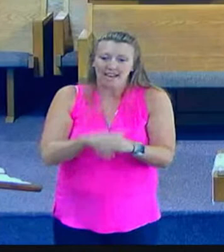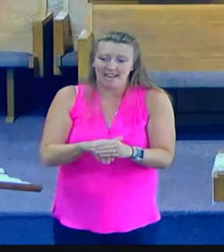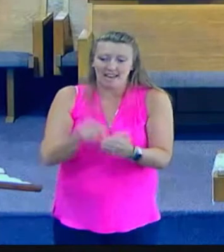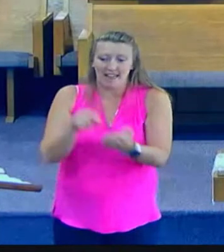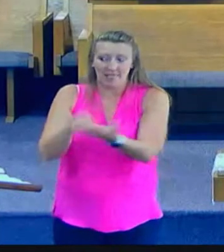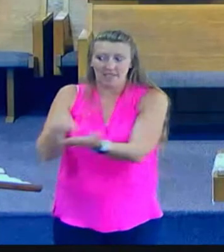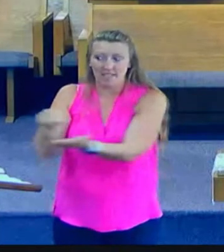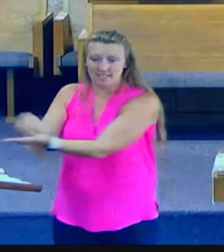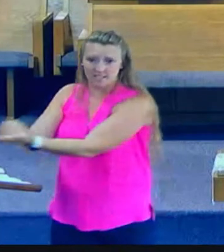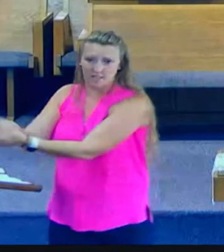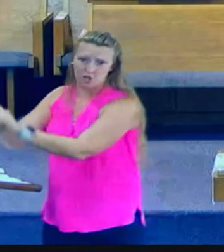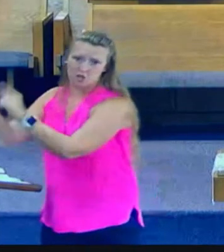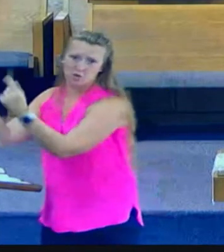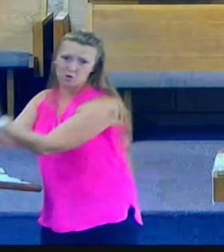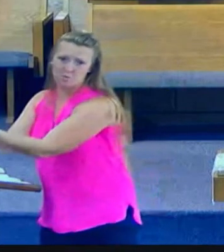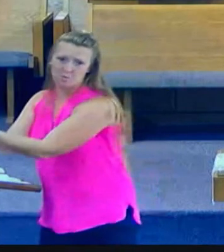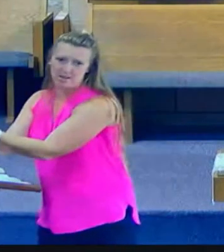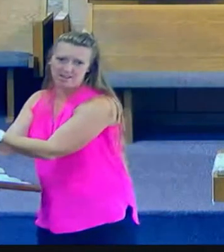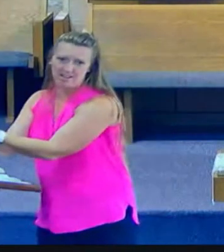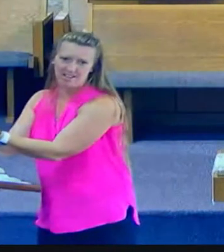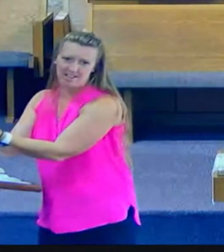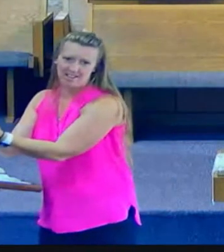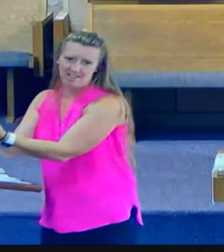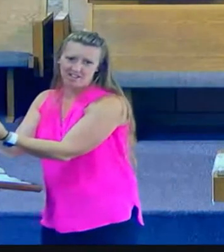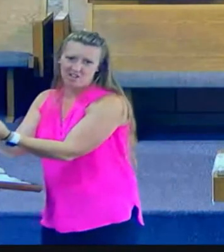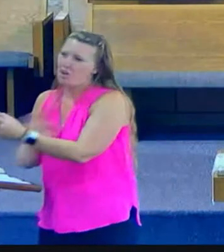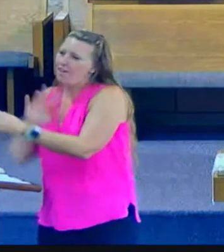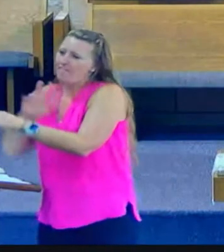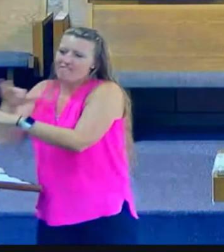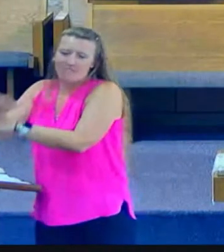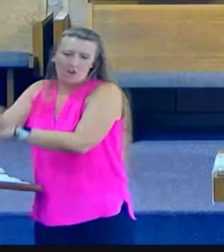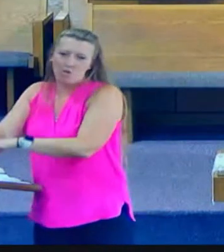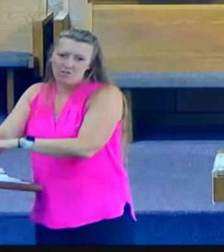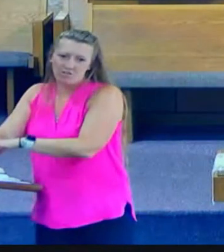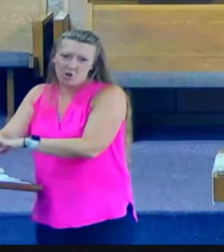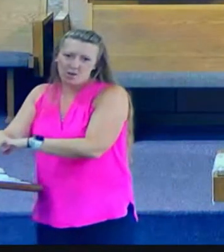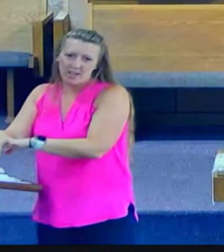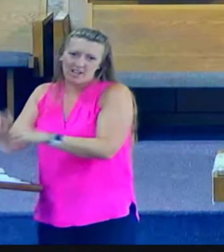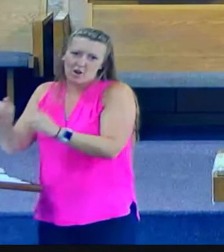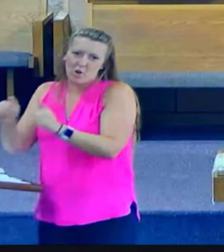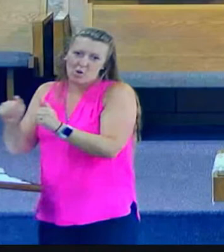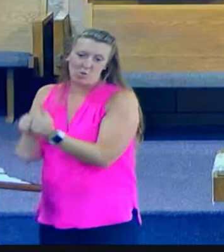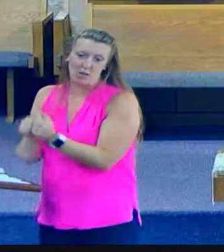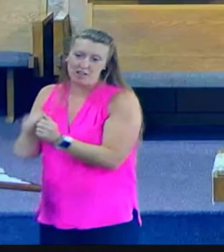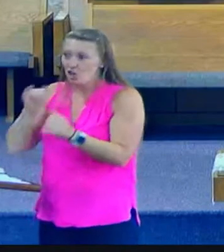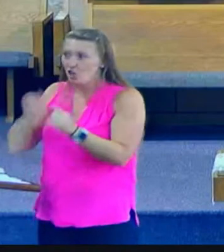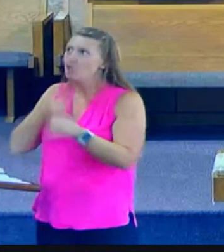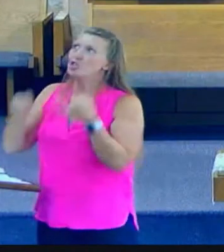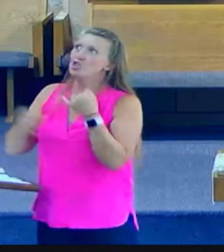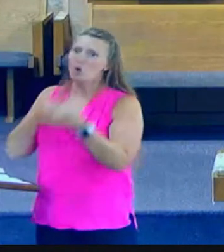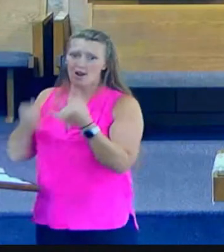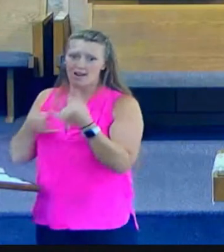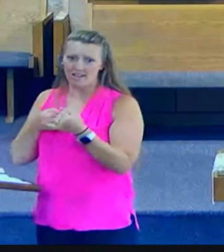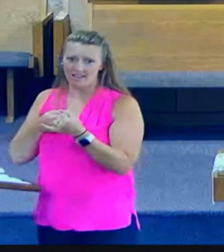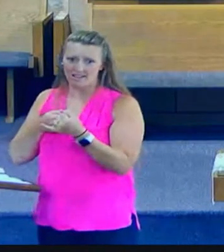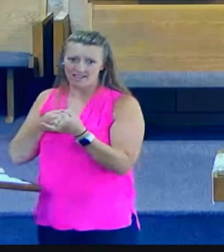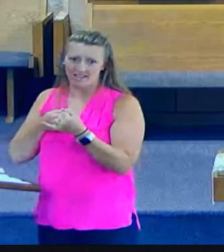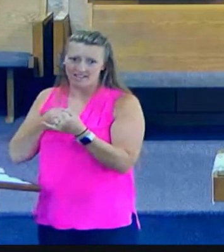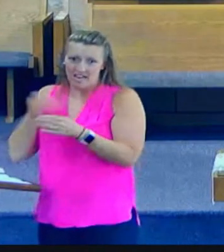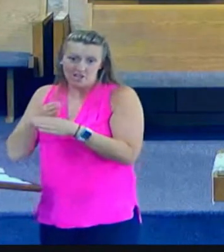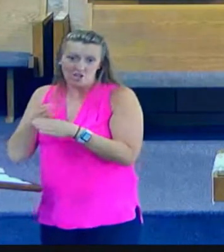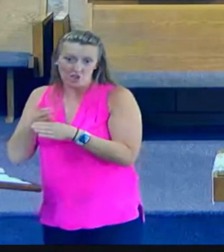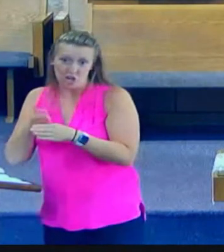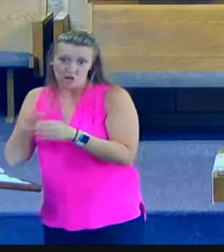you to worship God as the spirit would lead you per se like the religious leaders who did